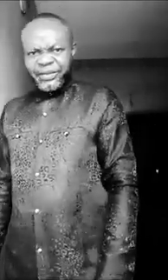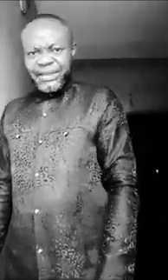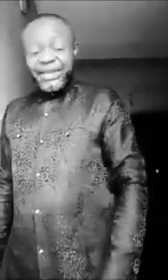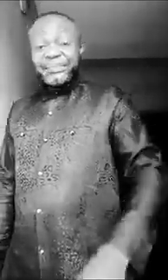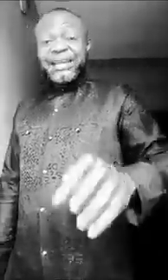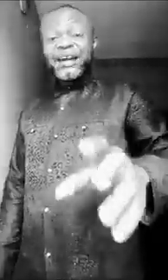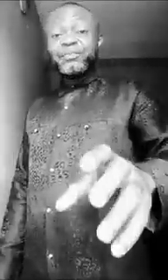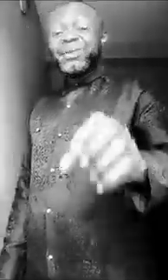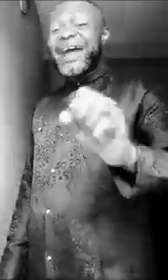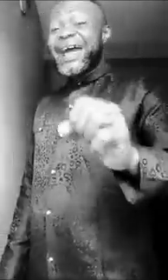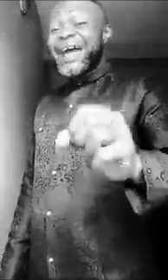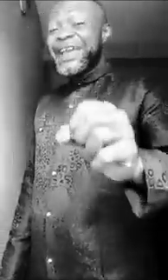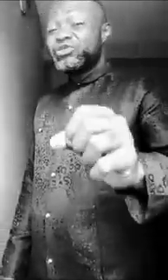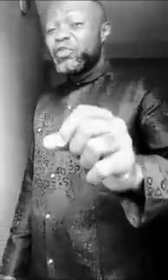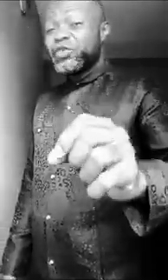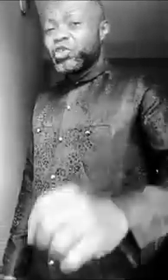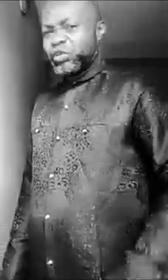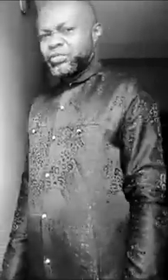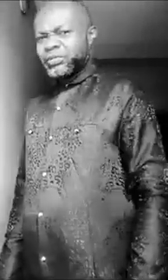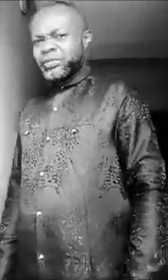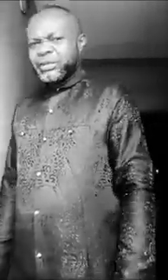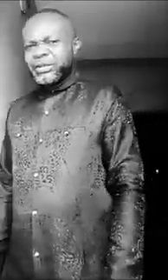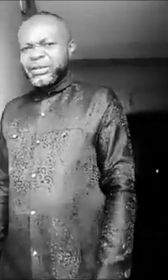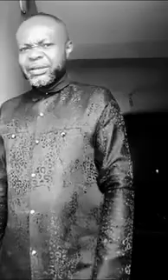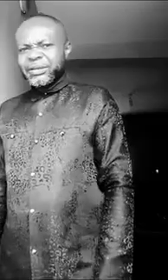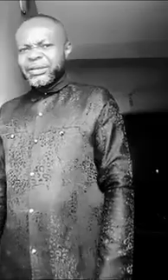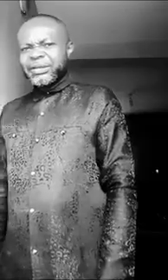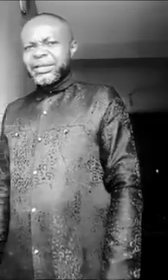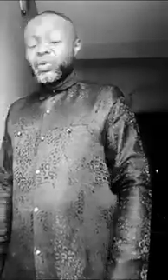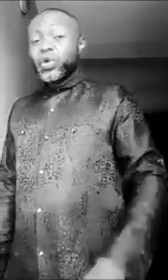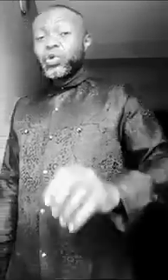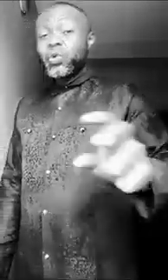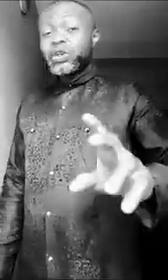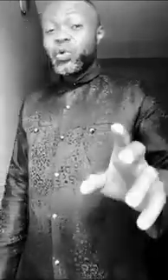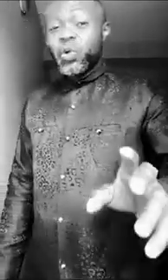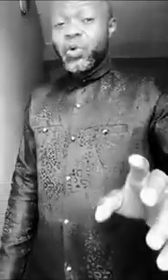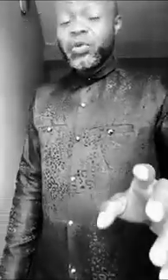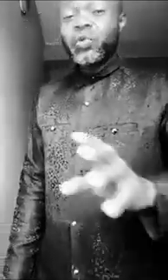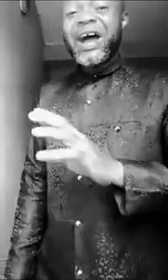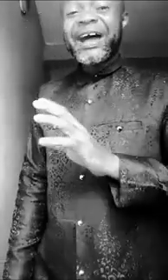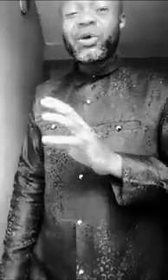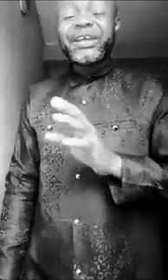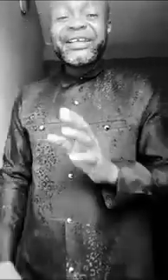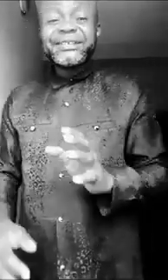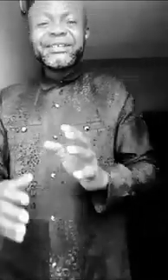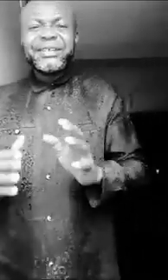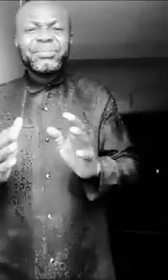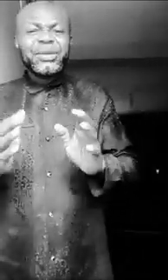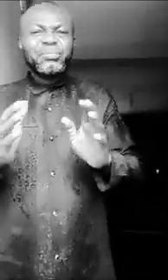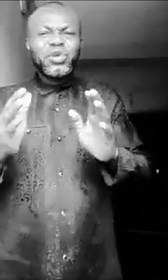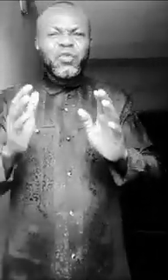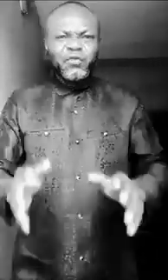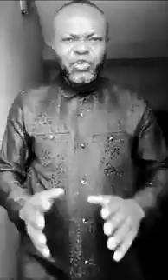enemy have blinded your future you don't know where to go you are in a mood of confusion